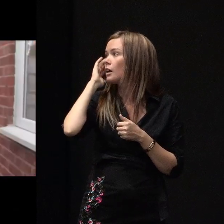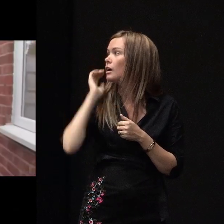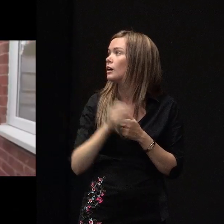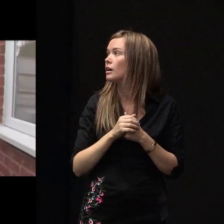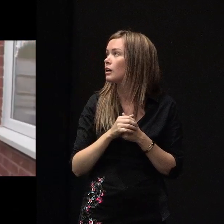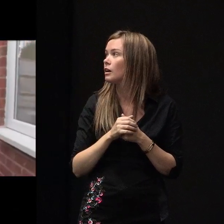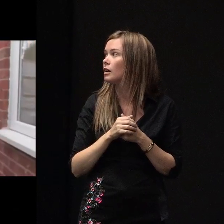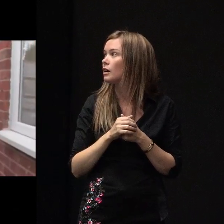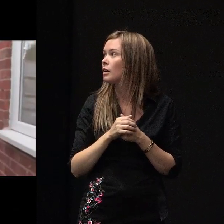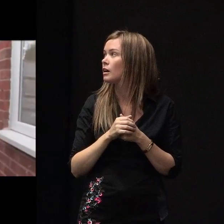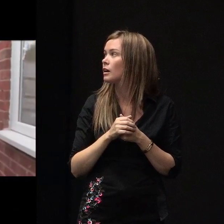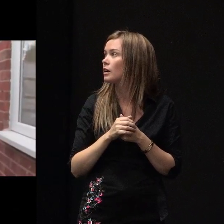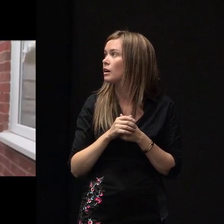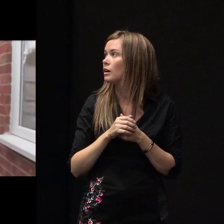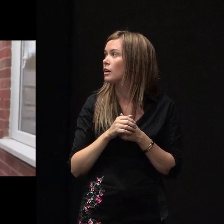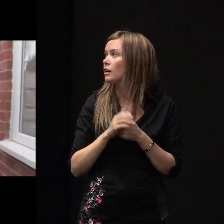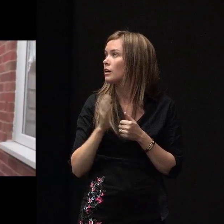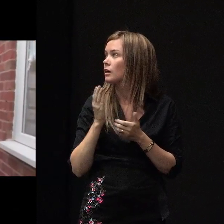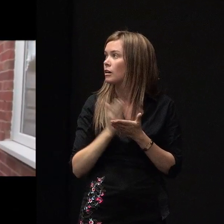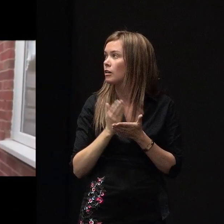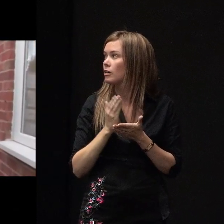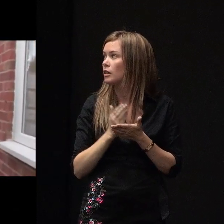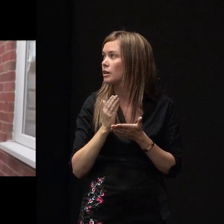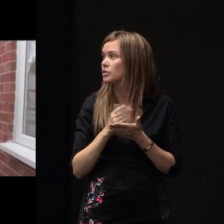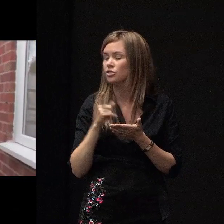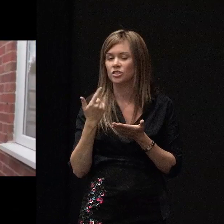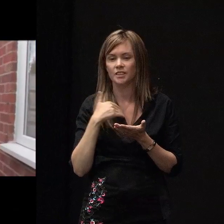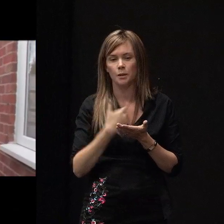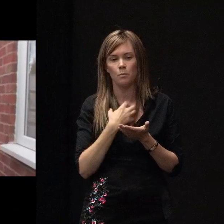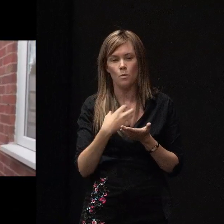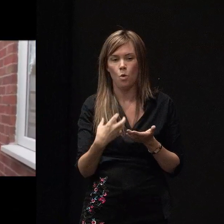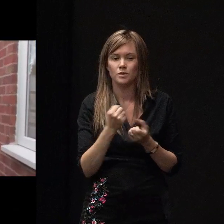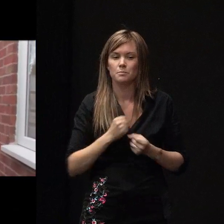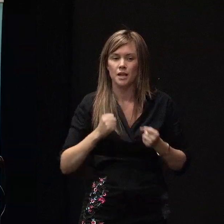Yes, you just miss showing space, really. I think more than anything.